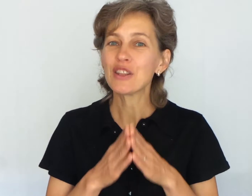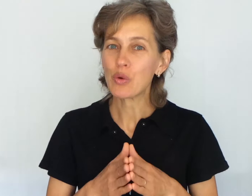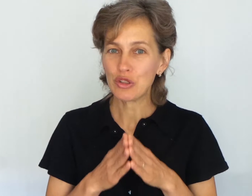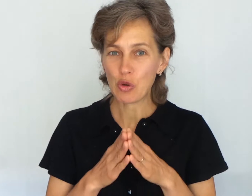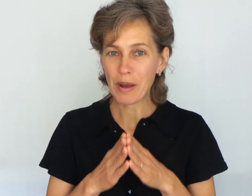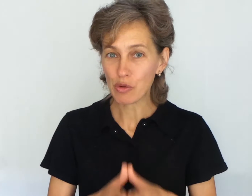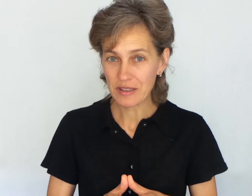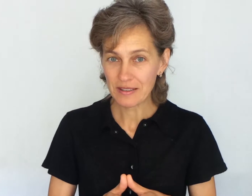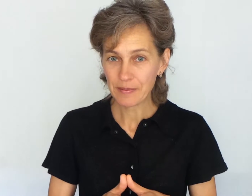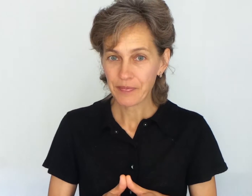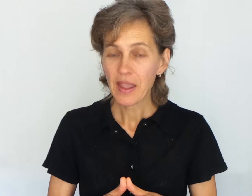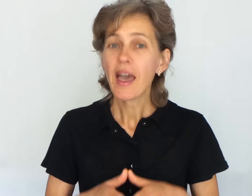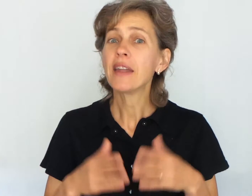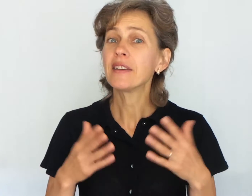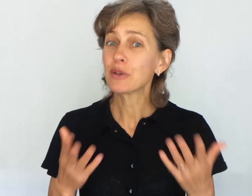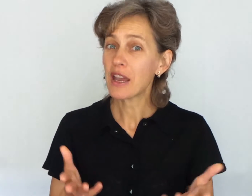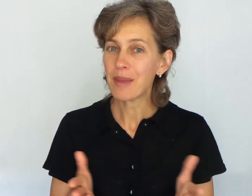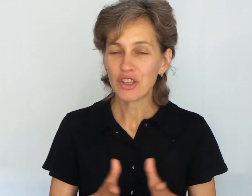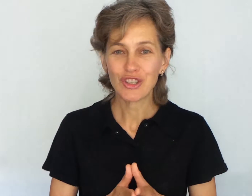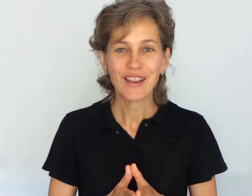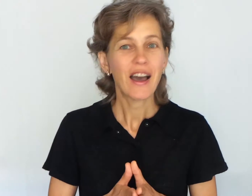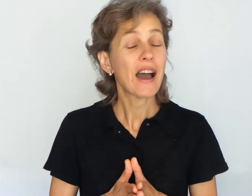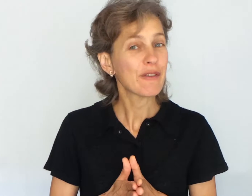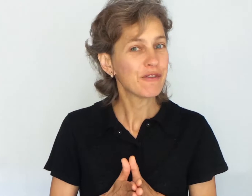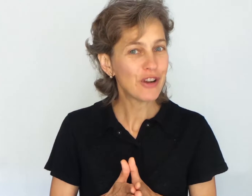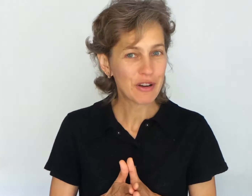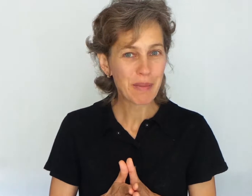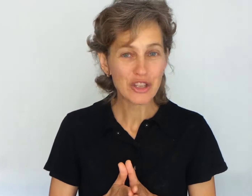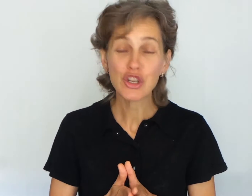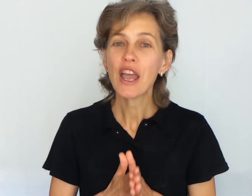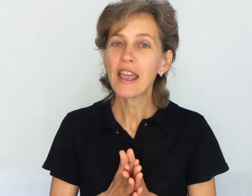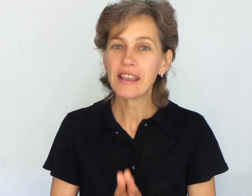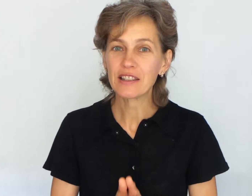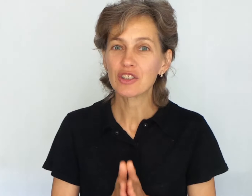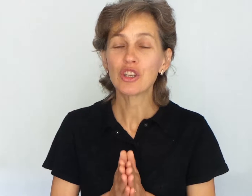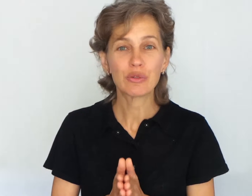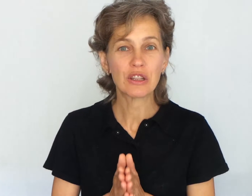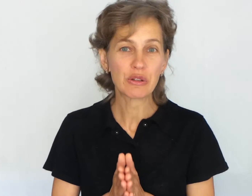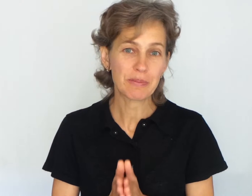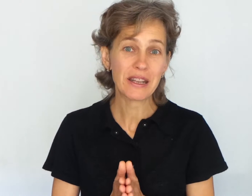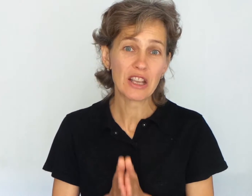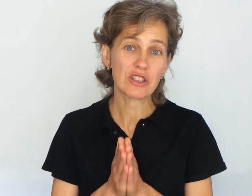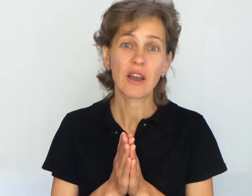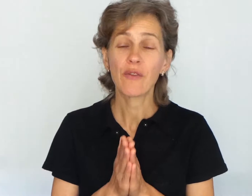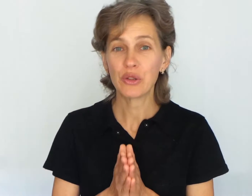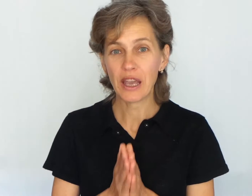osteoporosis. And as you can imagine, I am very much against using those medications for that